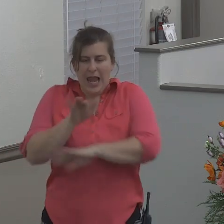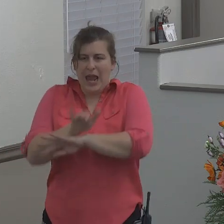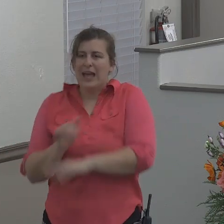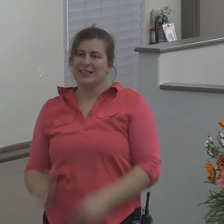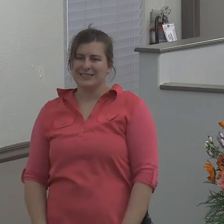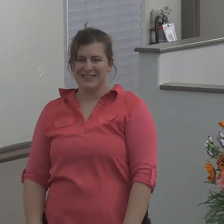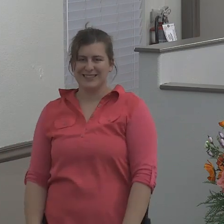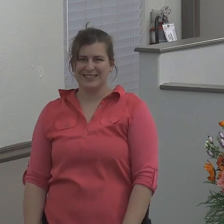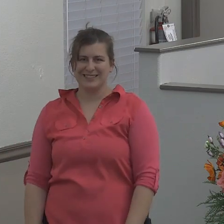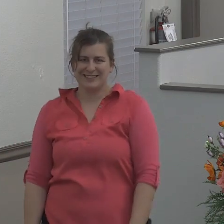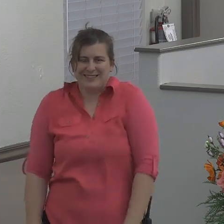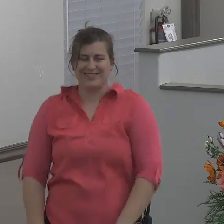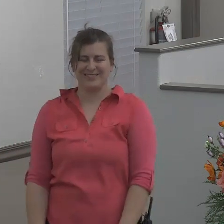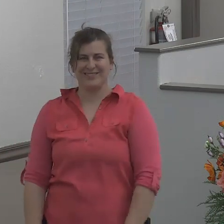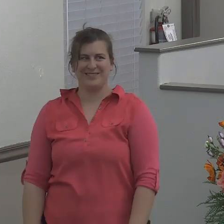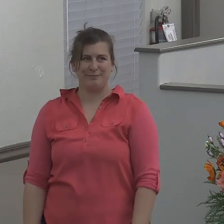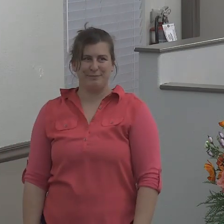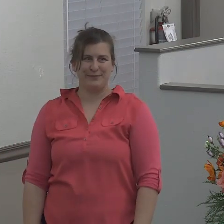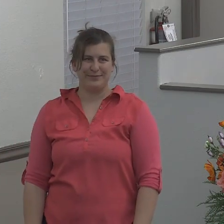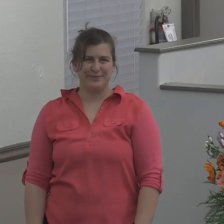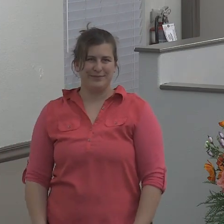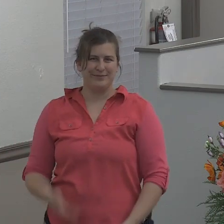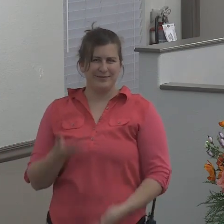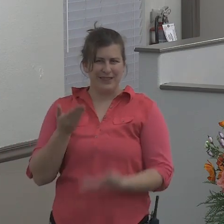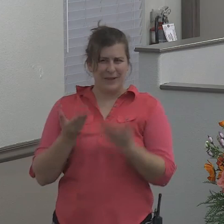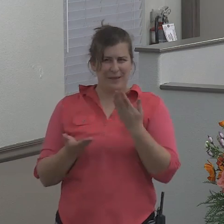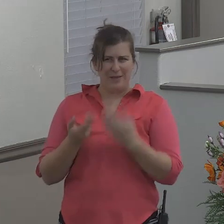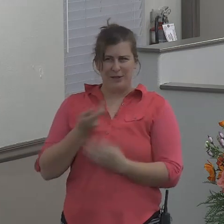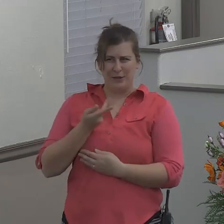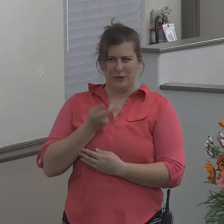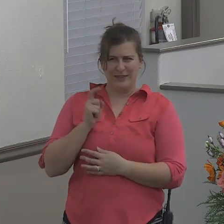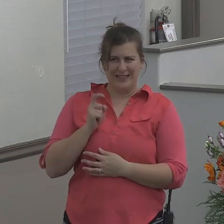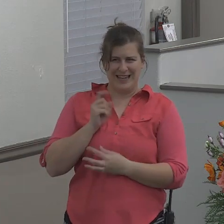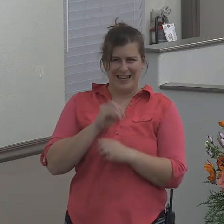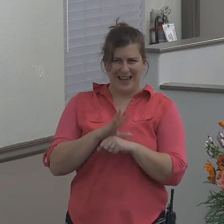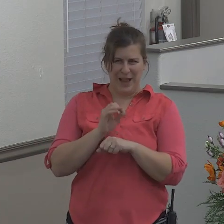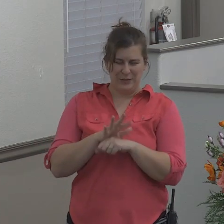I maybe we need some counseling after